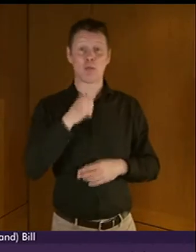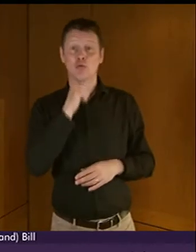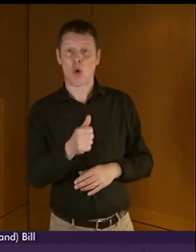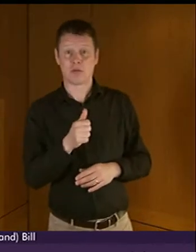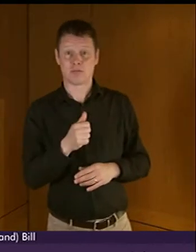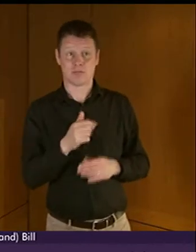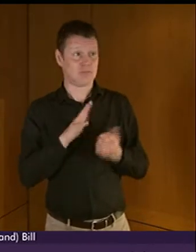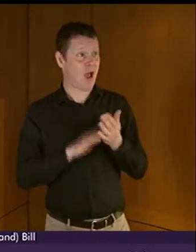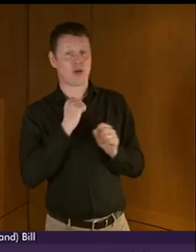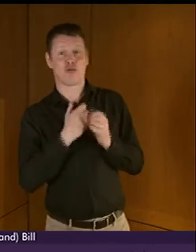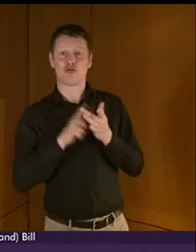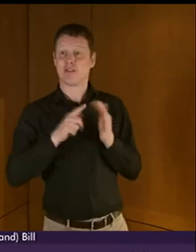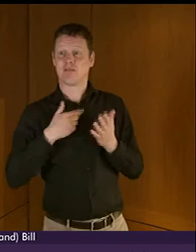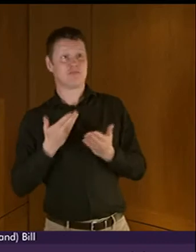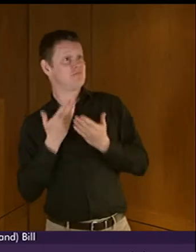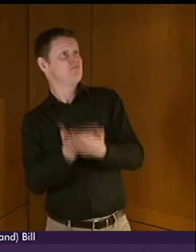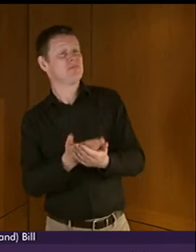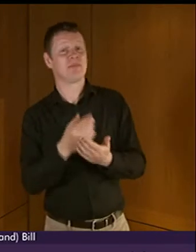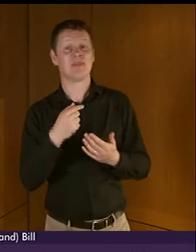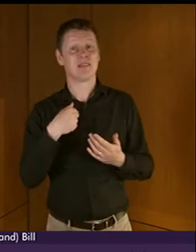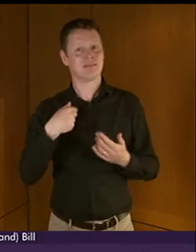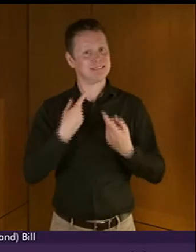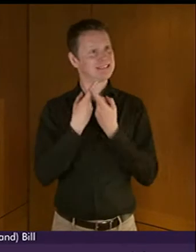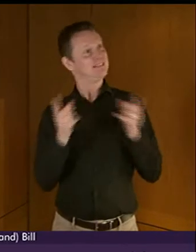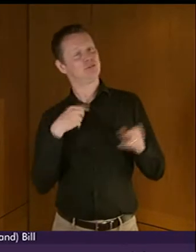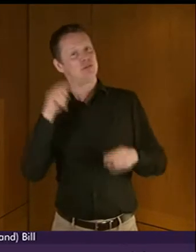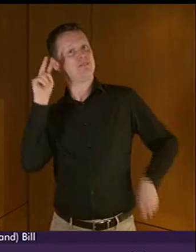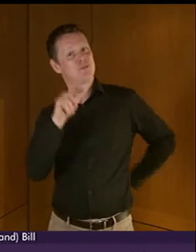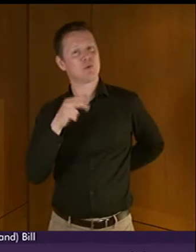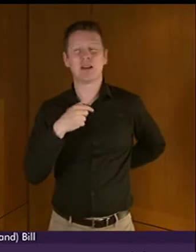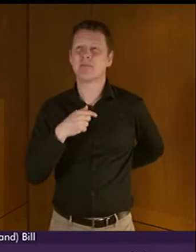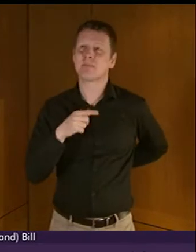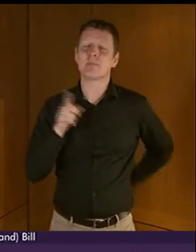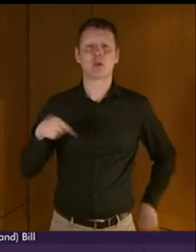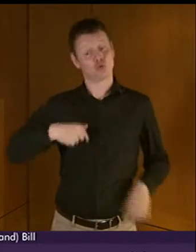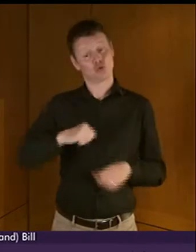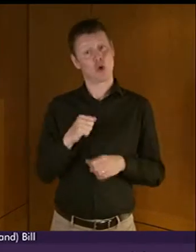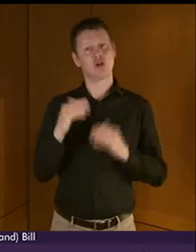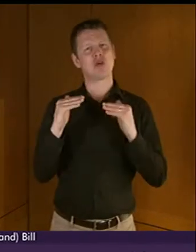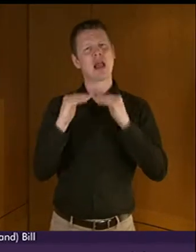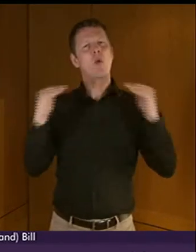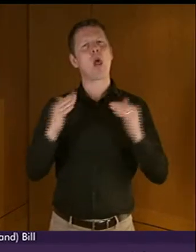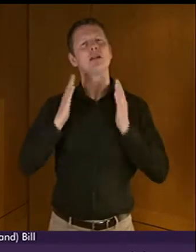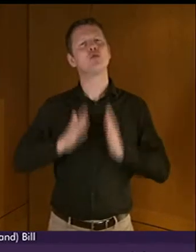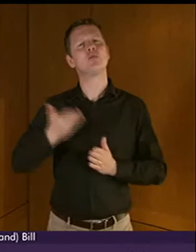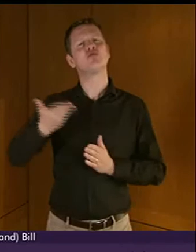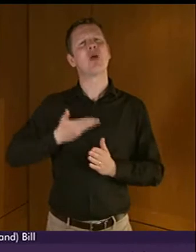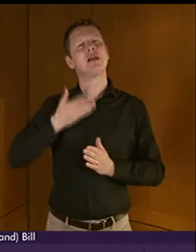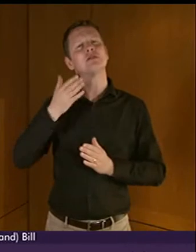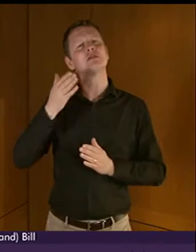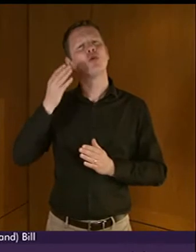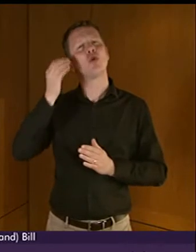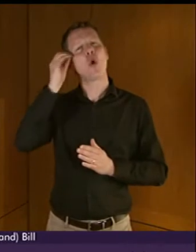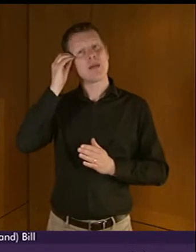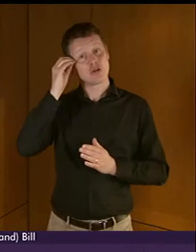differently and look at the progress that we've made. The Equality and Human Rights Commission in Scotland have estimated, as I reported